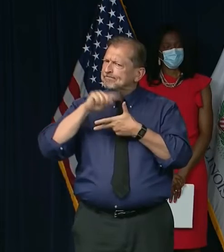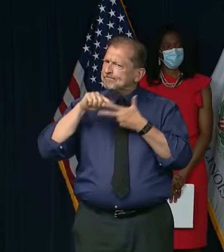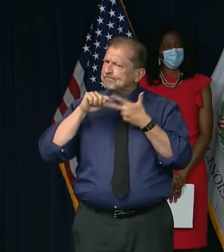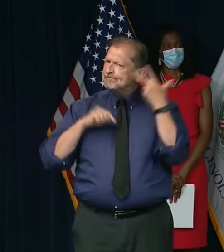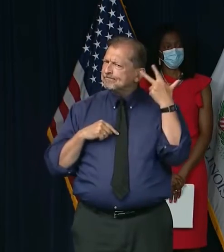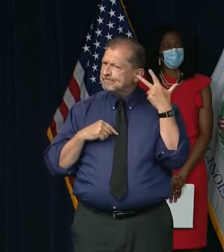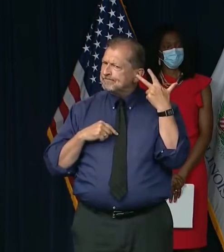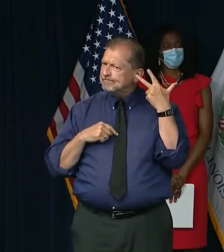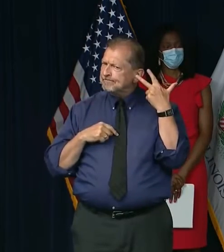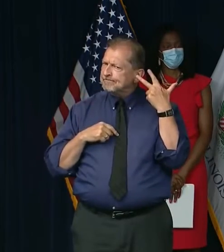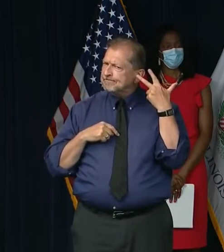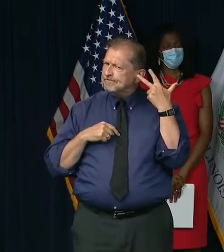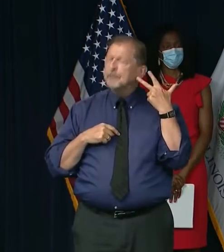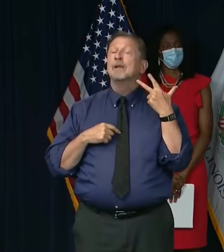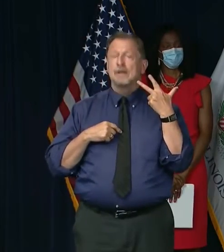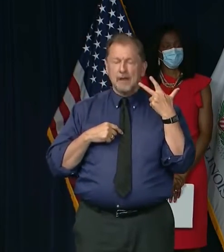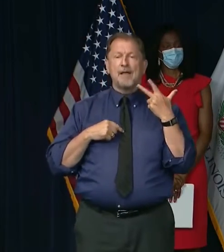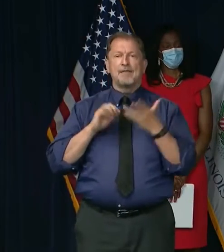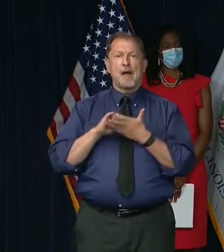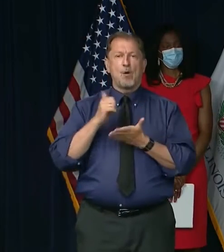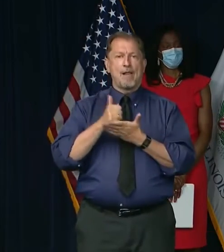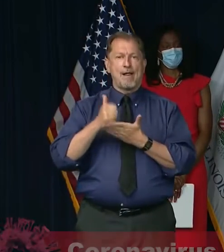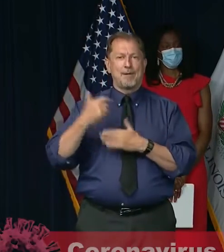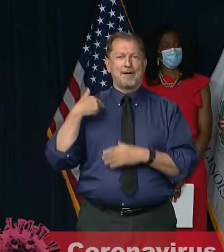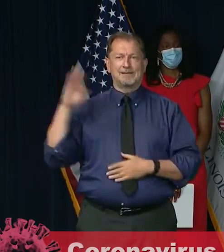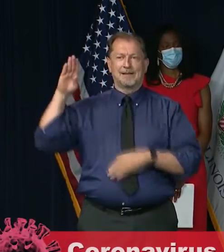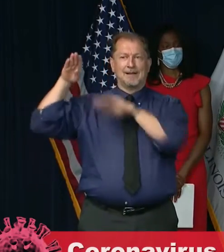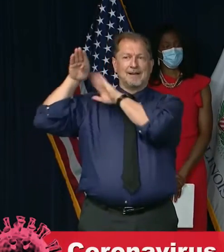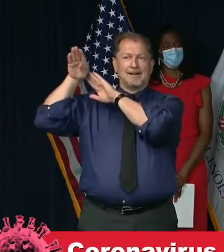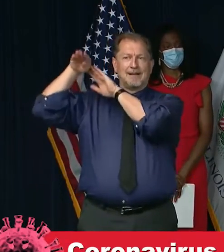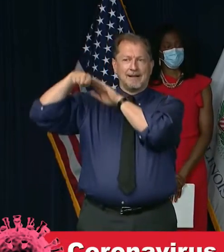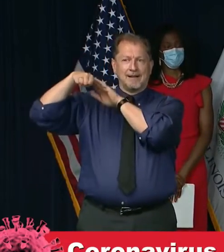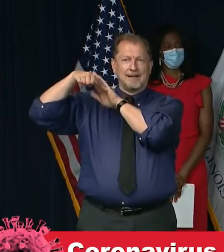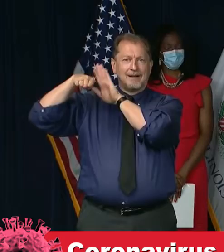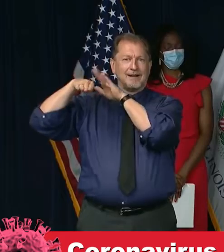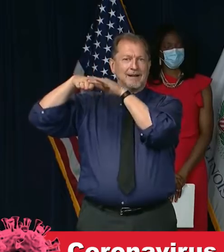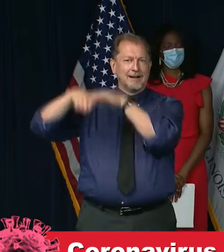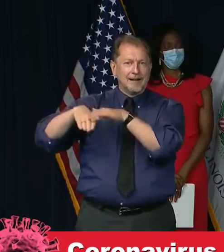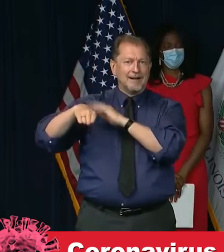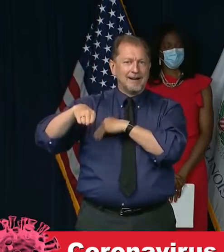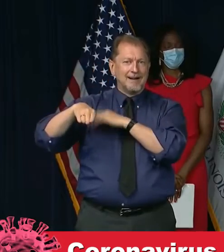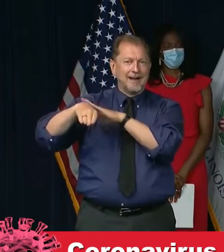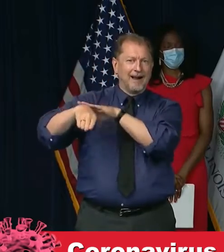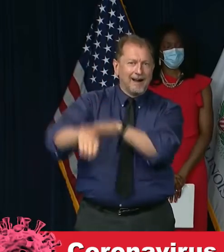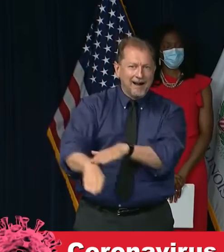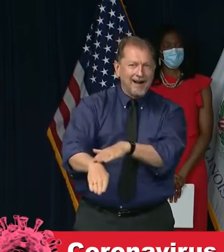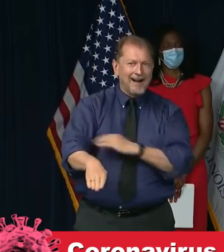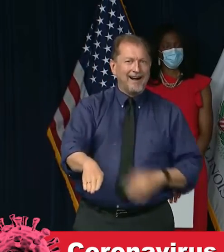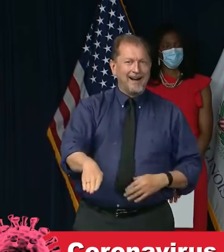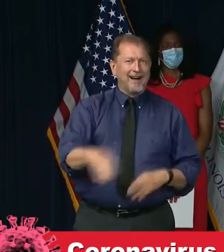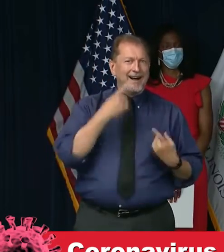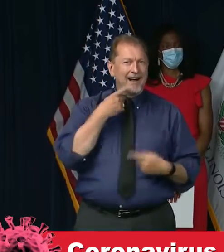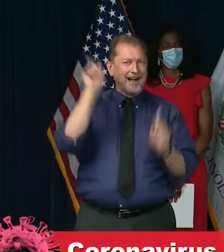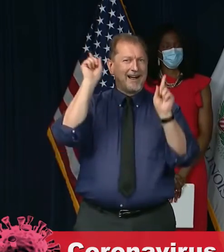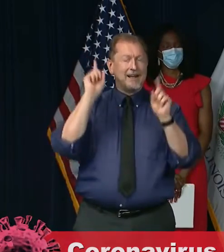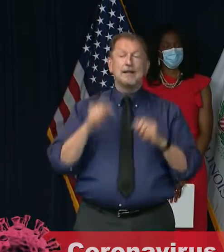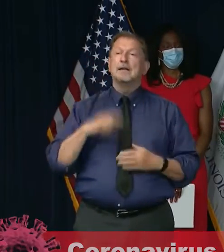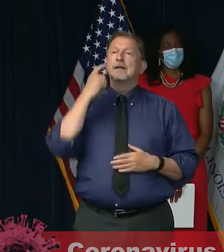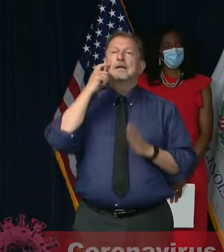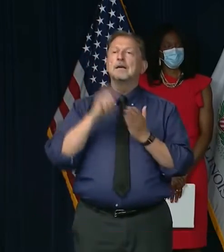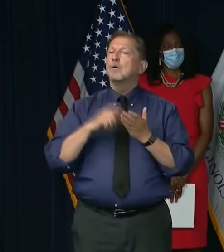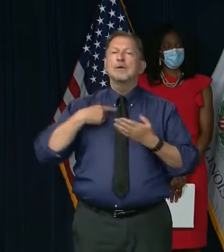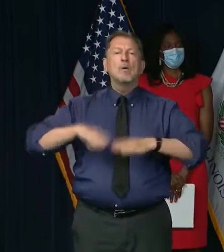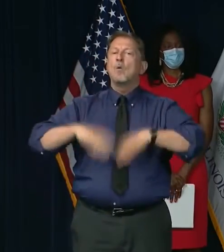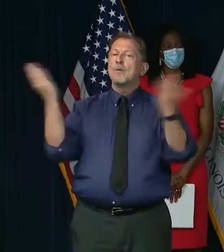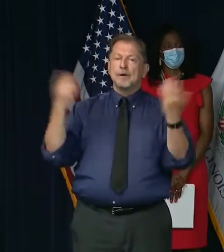you know, the trajectory that we've been on, even as we reopen. And notice, we're trying to do this in a measured